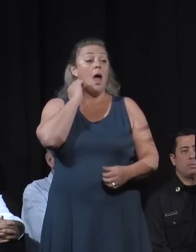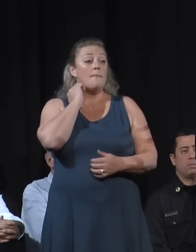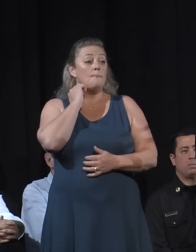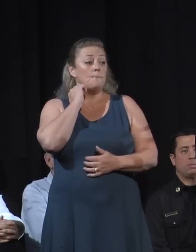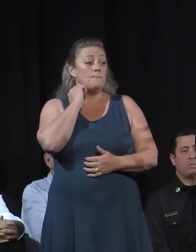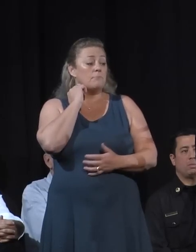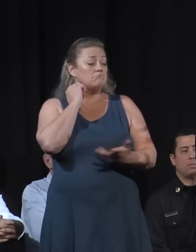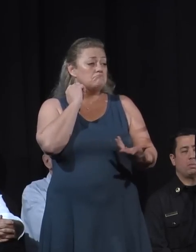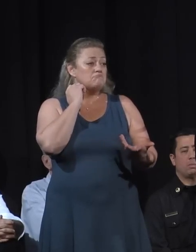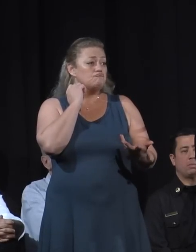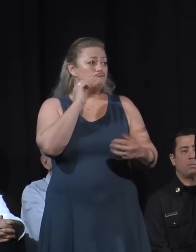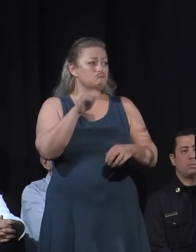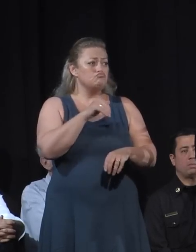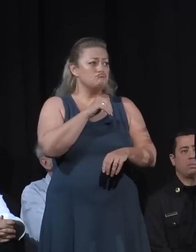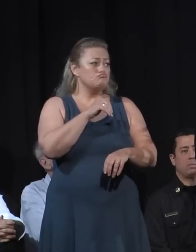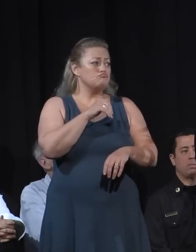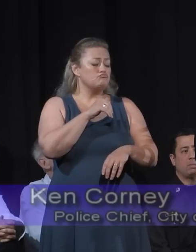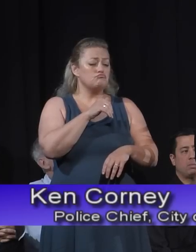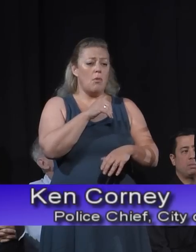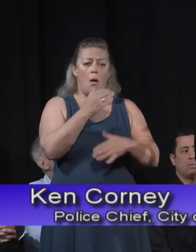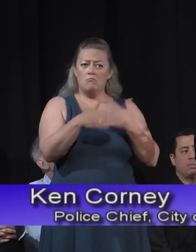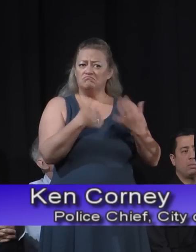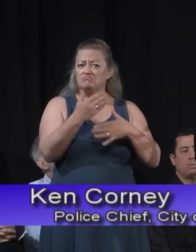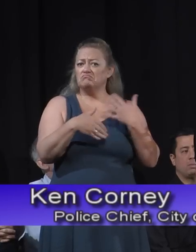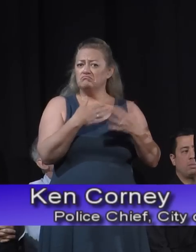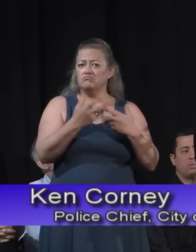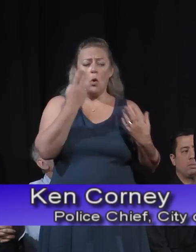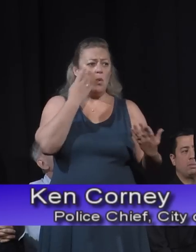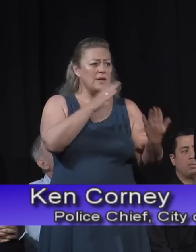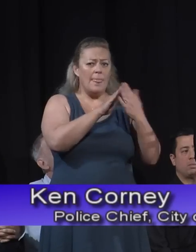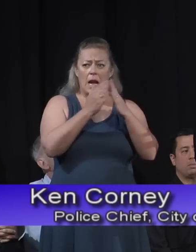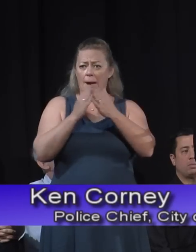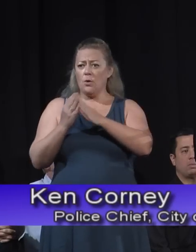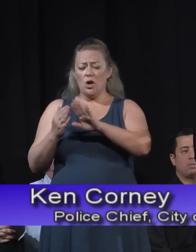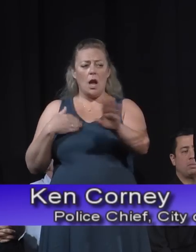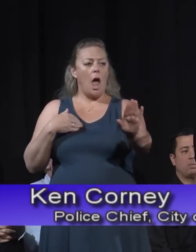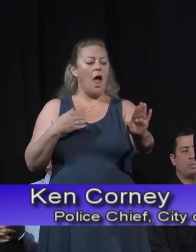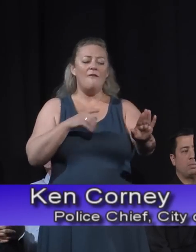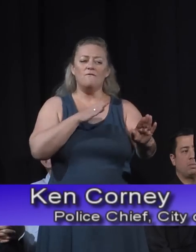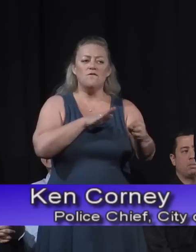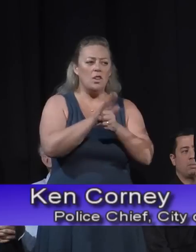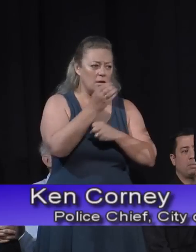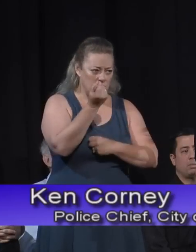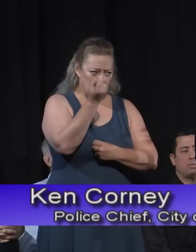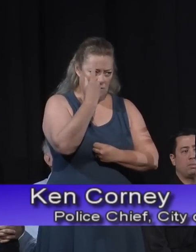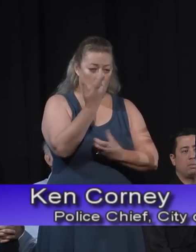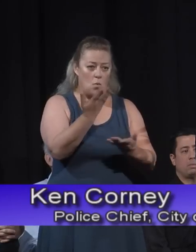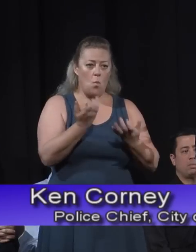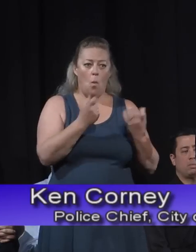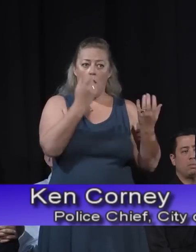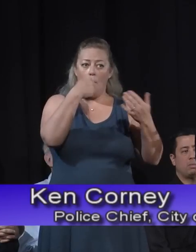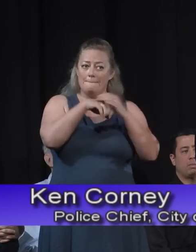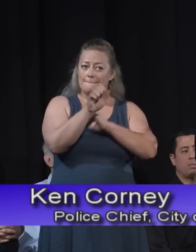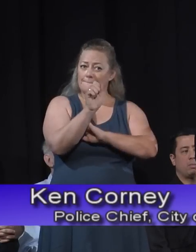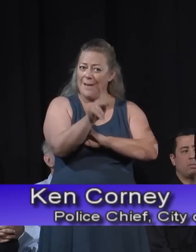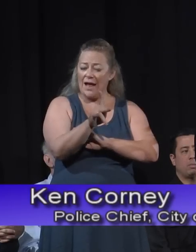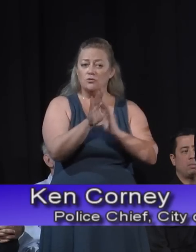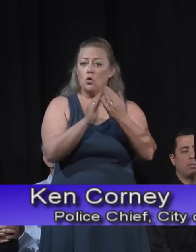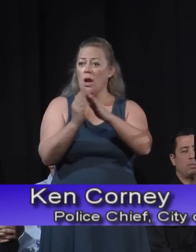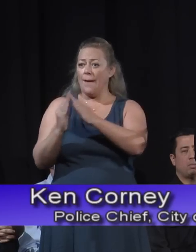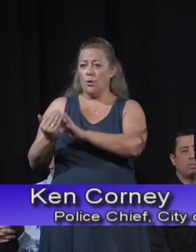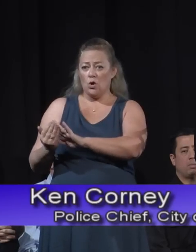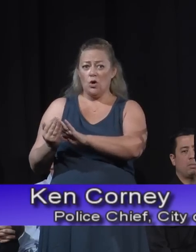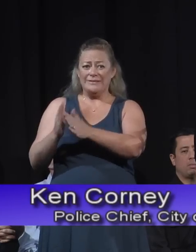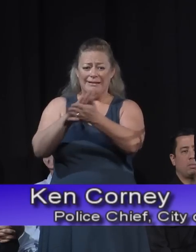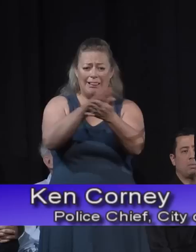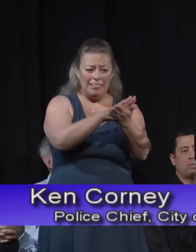going through, and I completely understand people wanting to get into their homes and need to pick things up, but there is